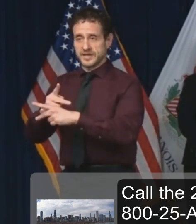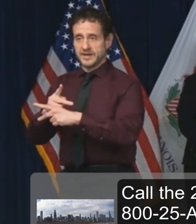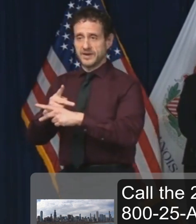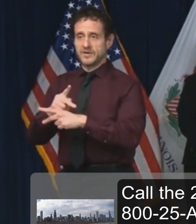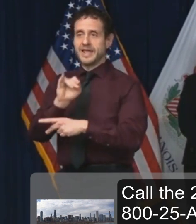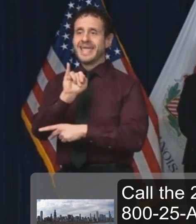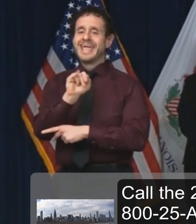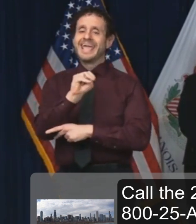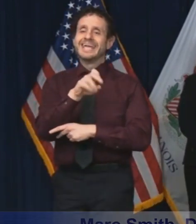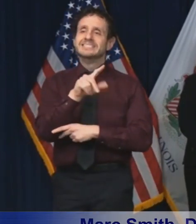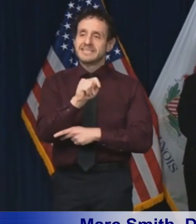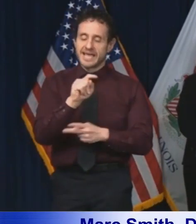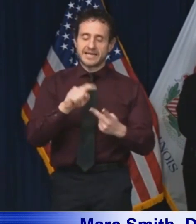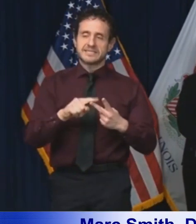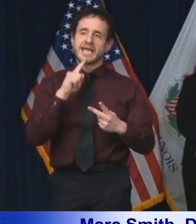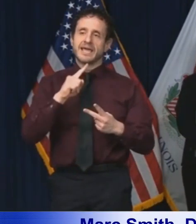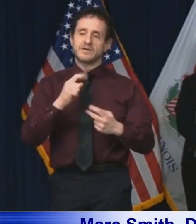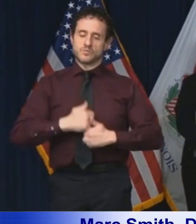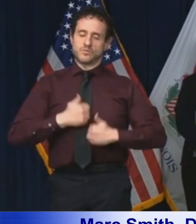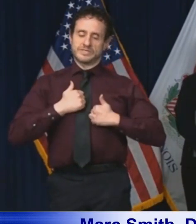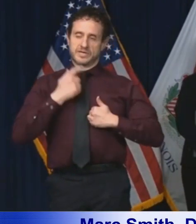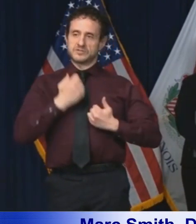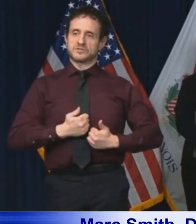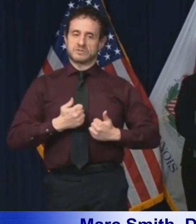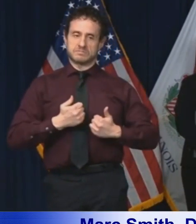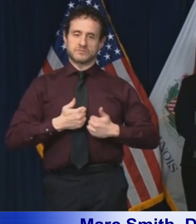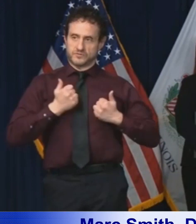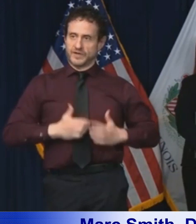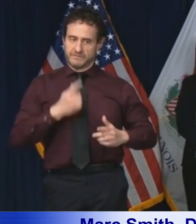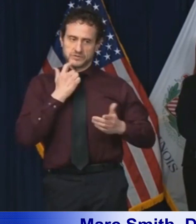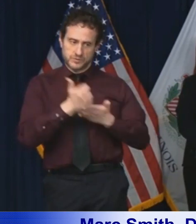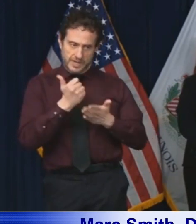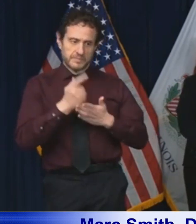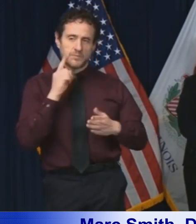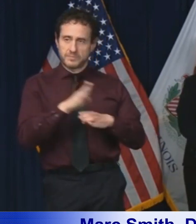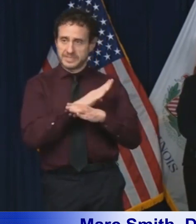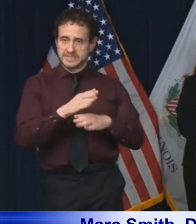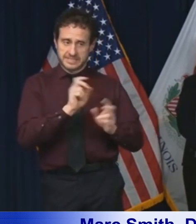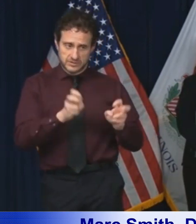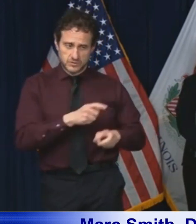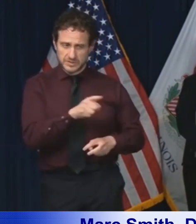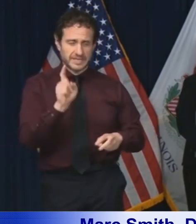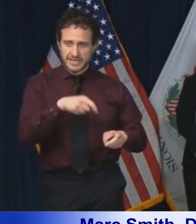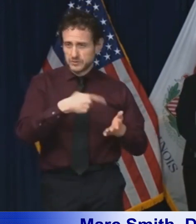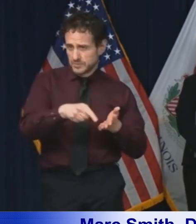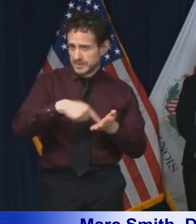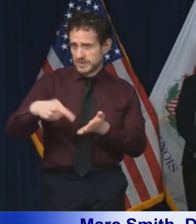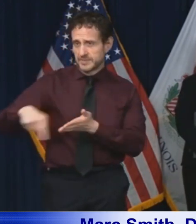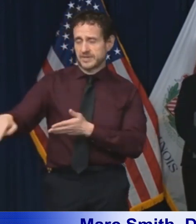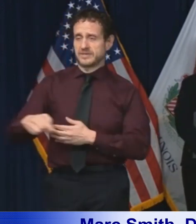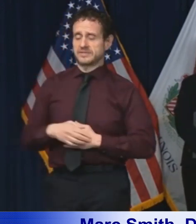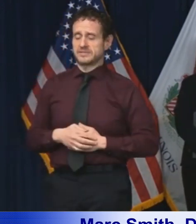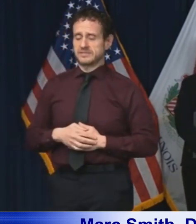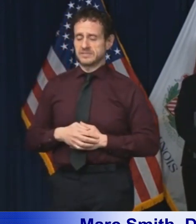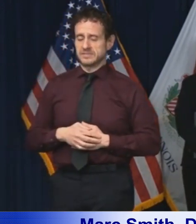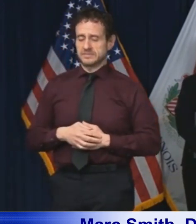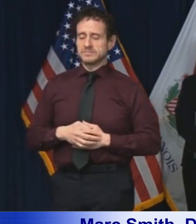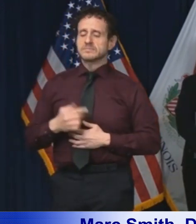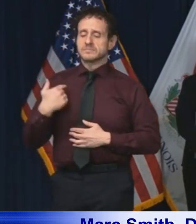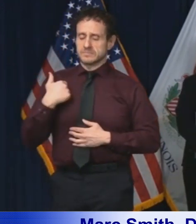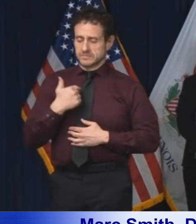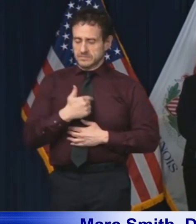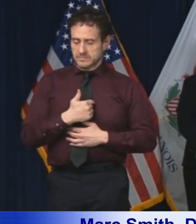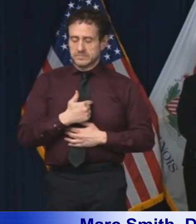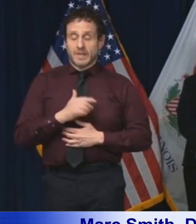providers to assist with COVID-related issues. I share these examples to demonstrate that we are rapidly